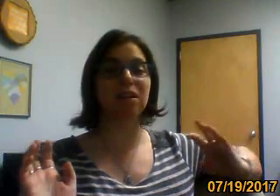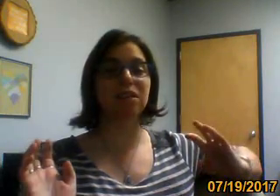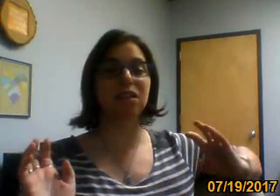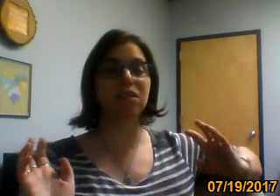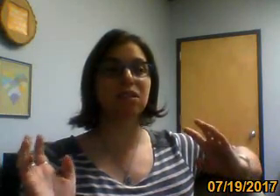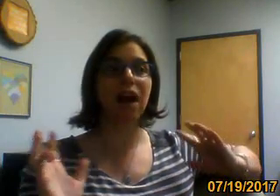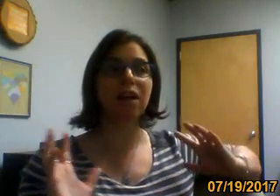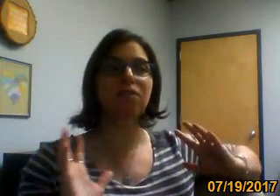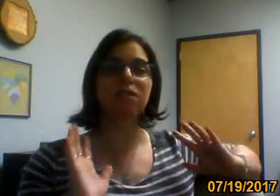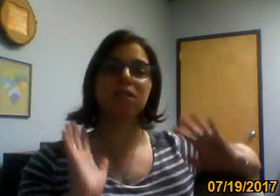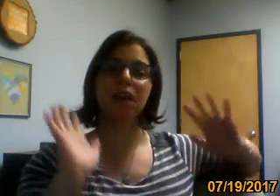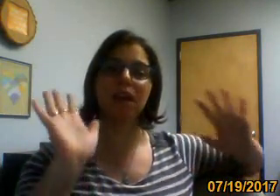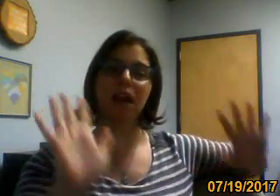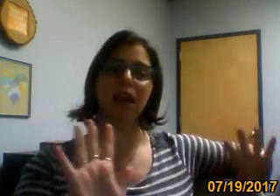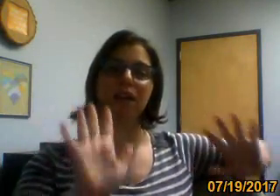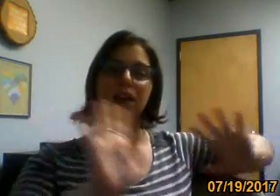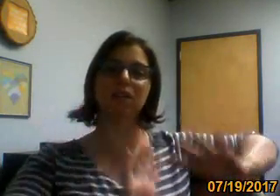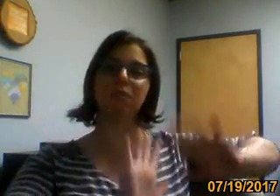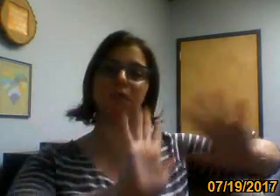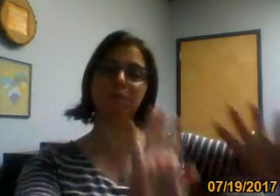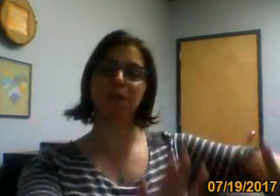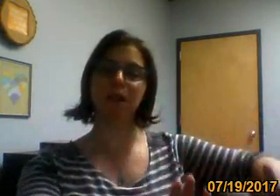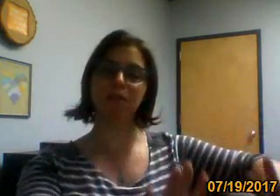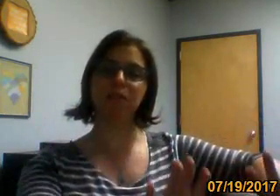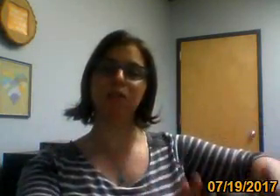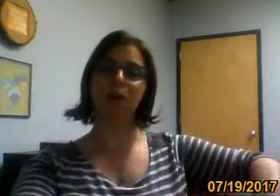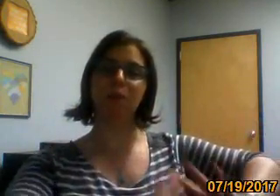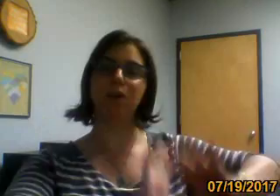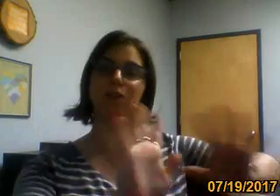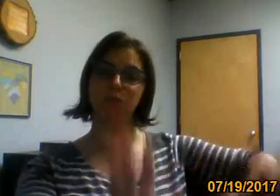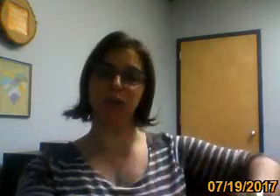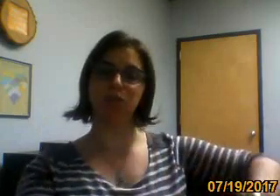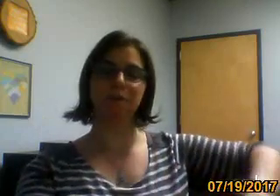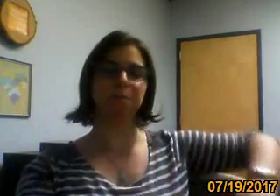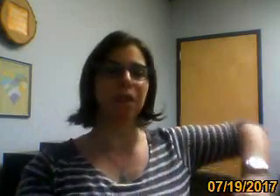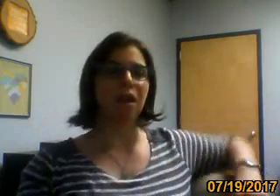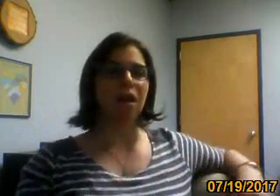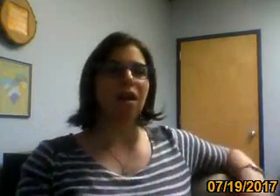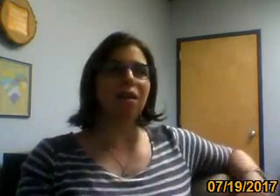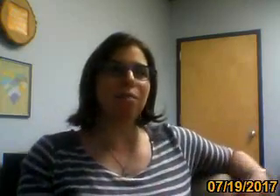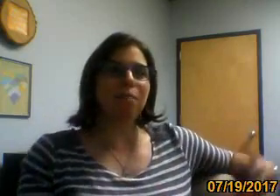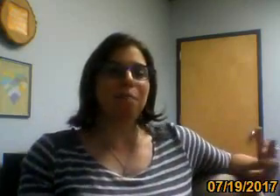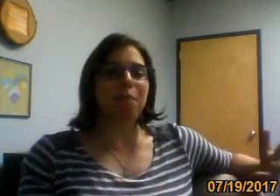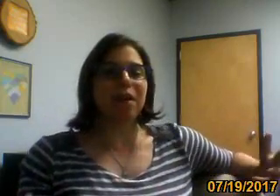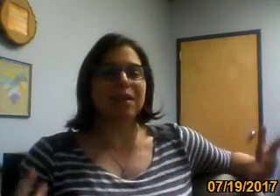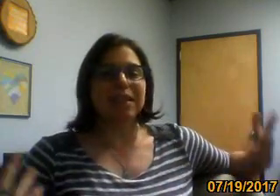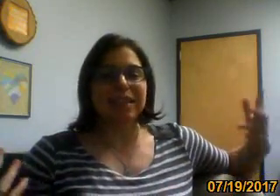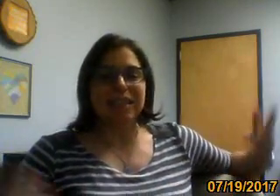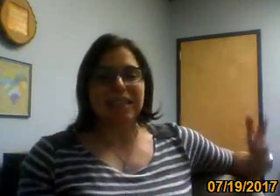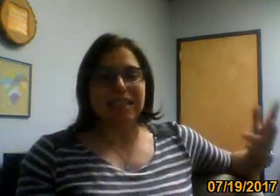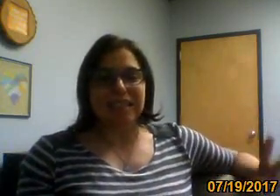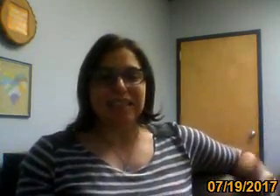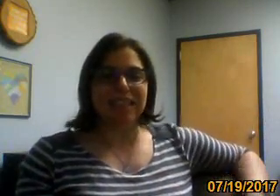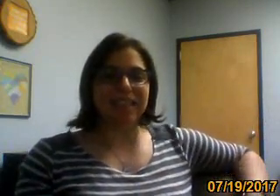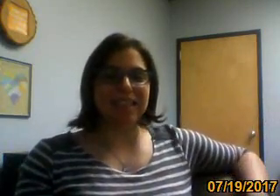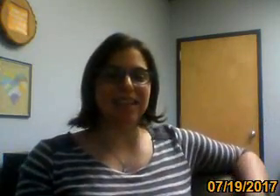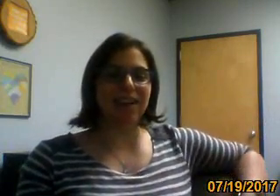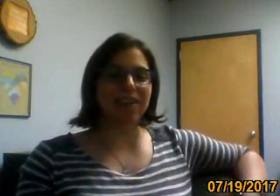because there's kind of this, like, hey, that's someone else's artwork. Don't touch it. Um, but you